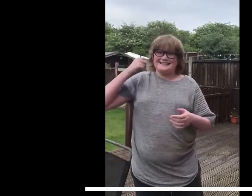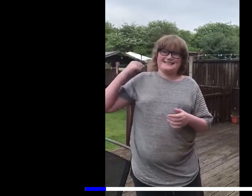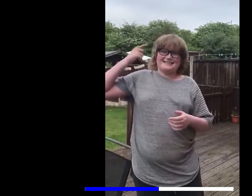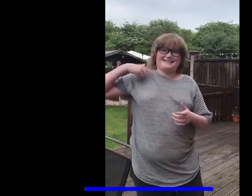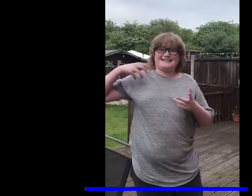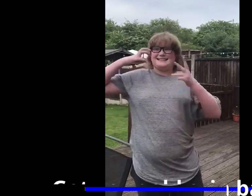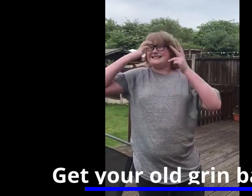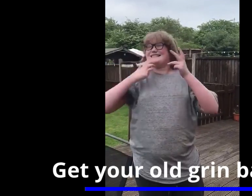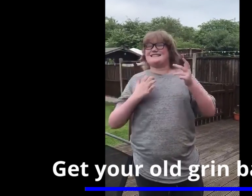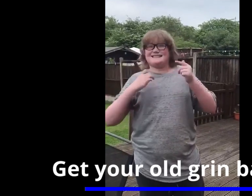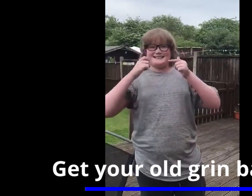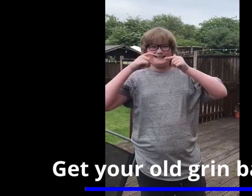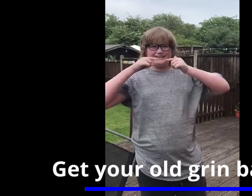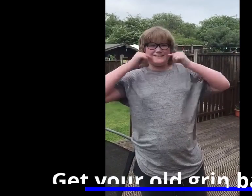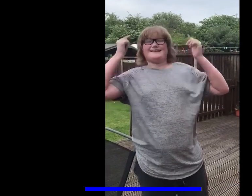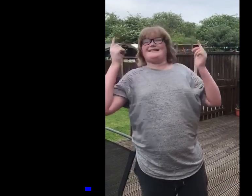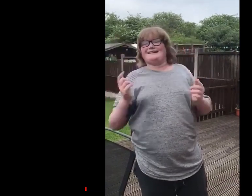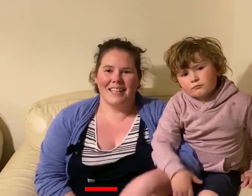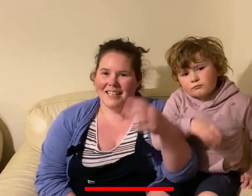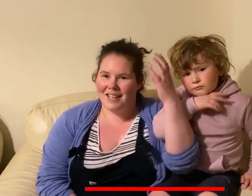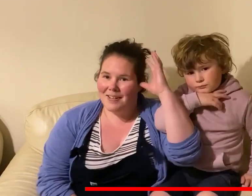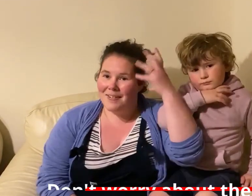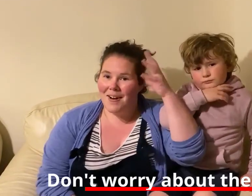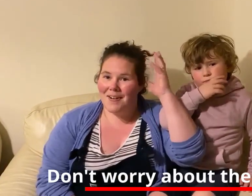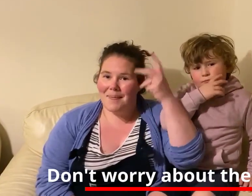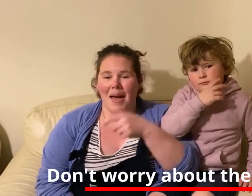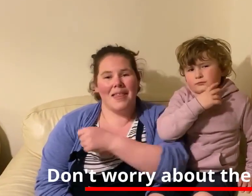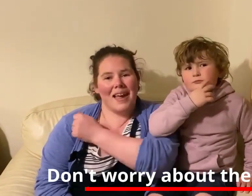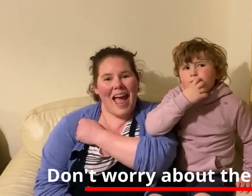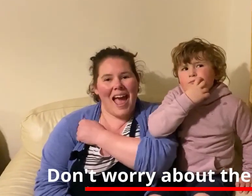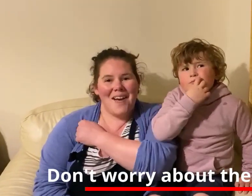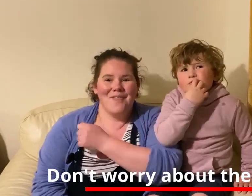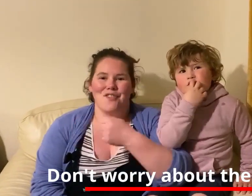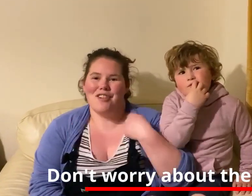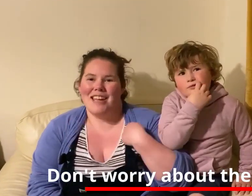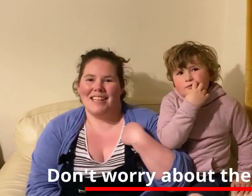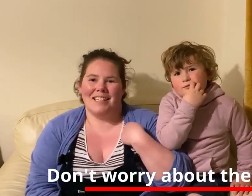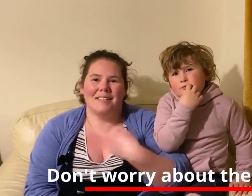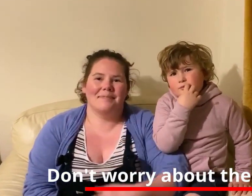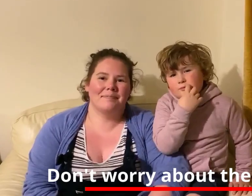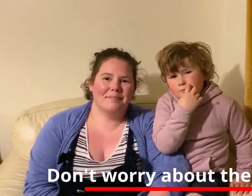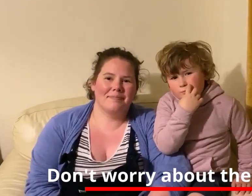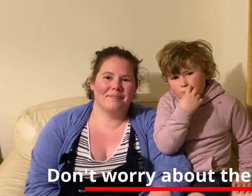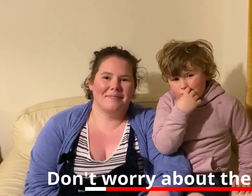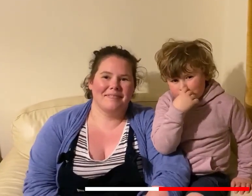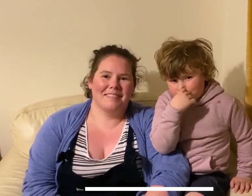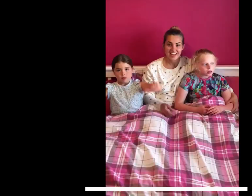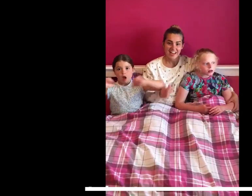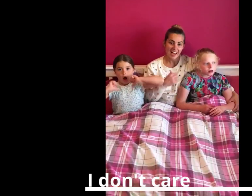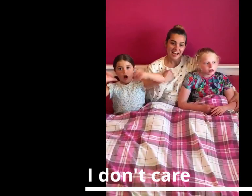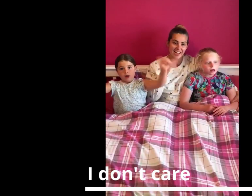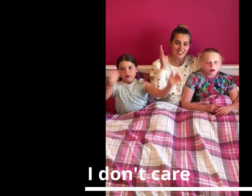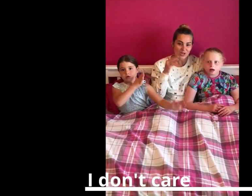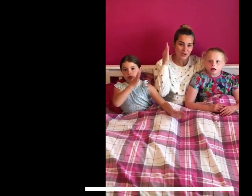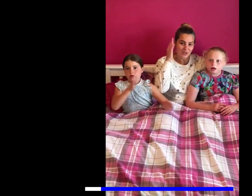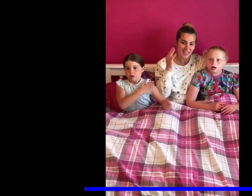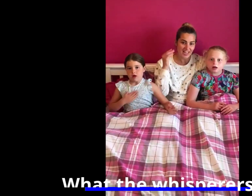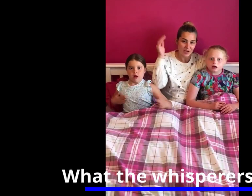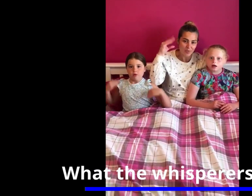troubles, get your own with that Don't worry about the calories I don't care what